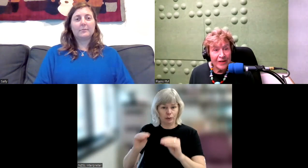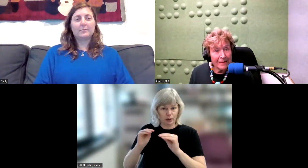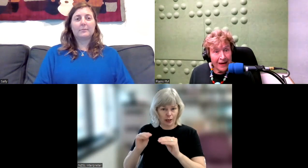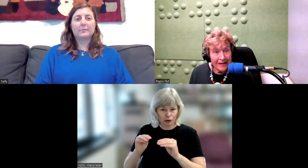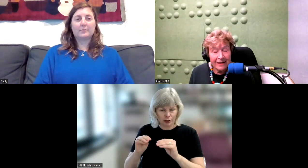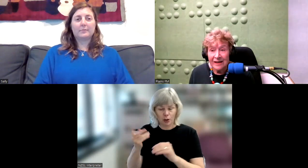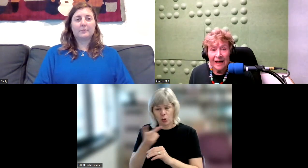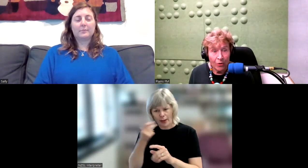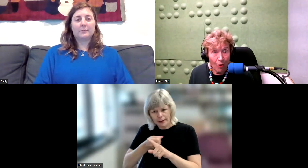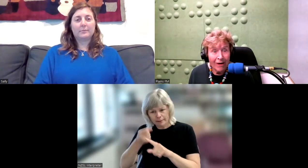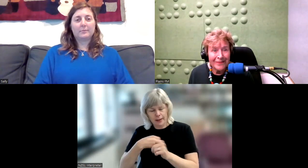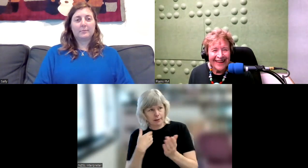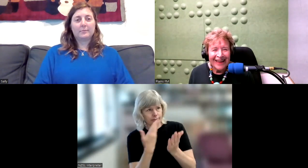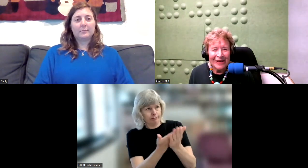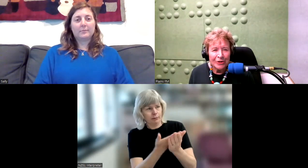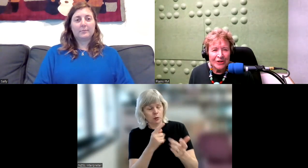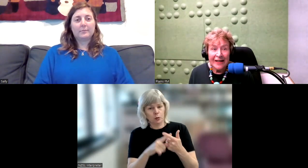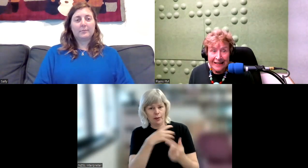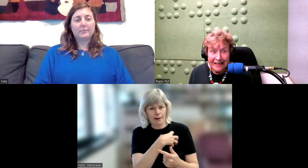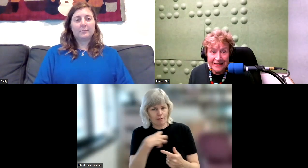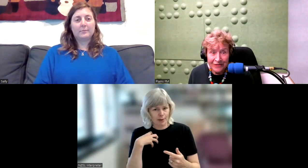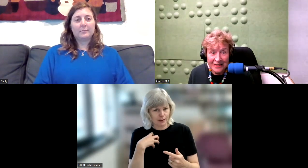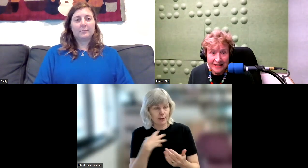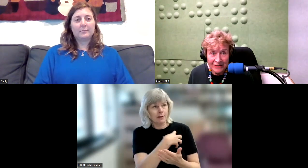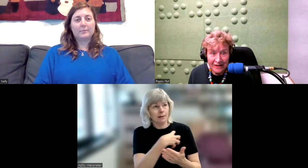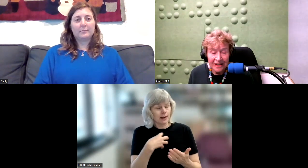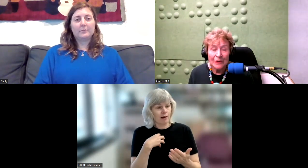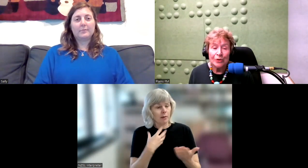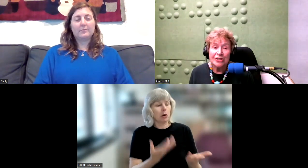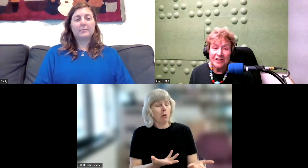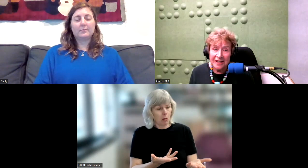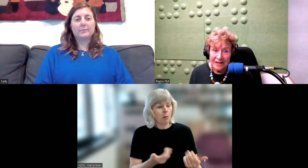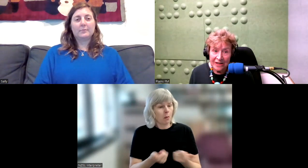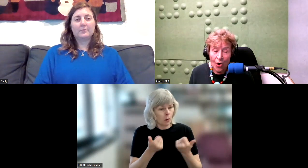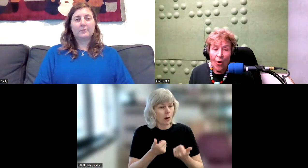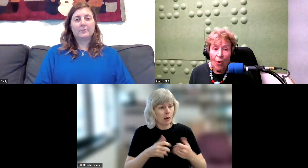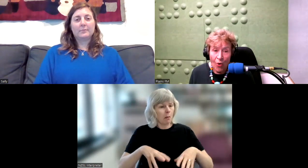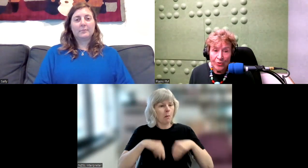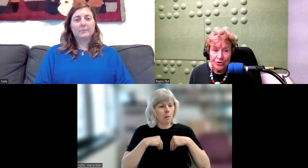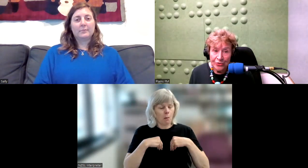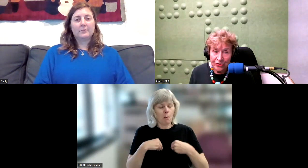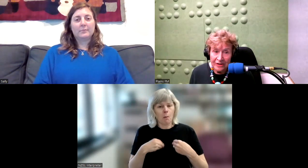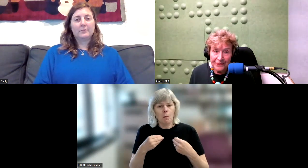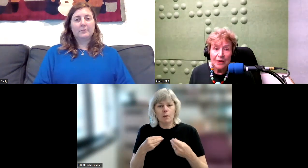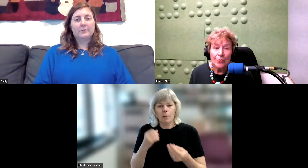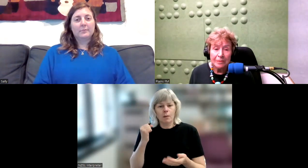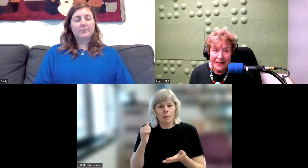they made a law in which, in 1877, in which it said all children would be